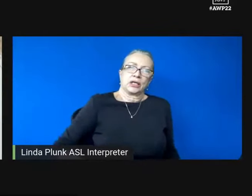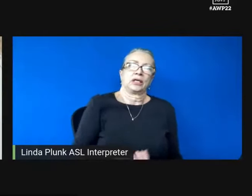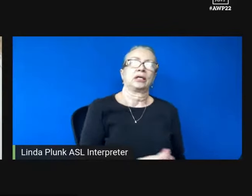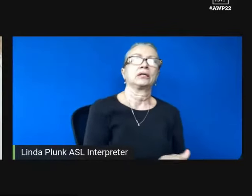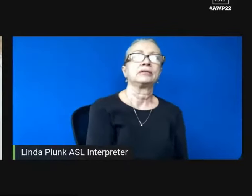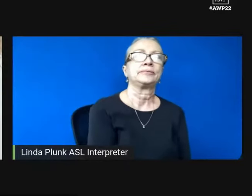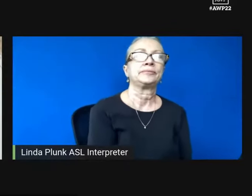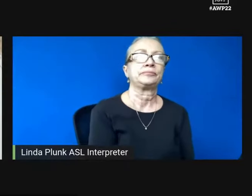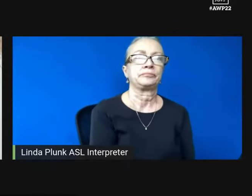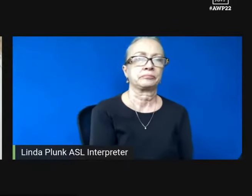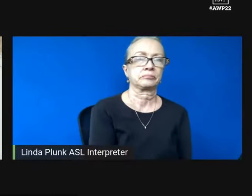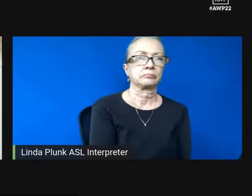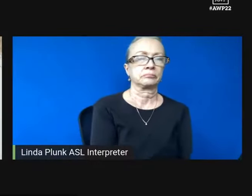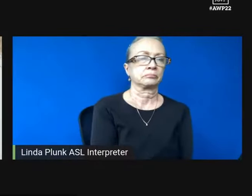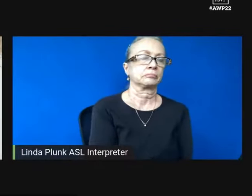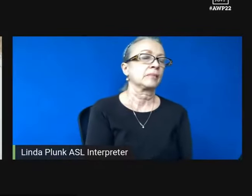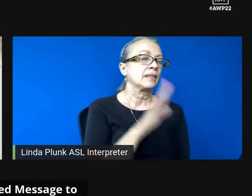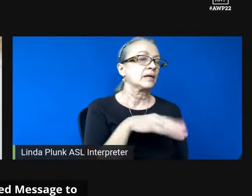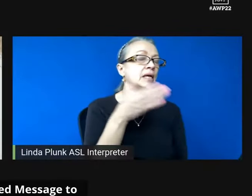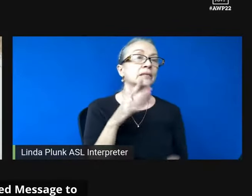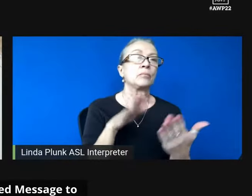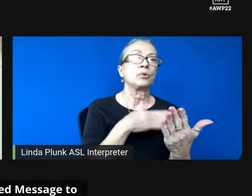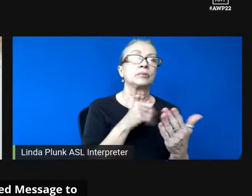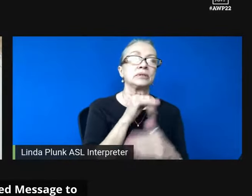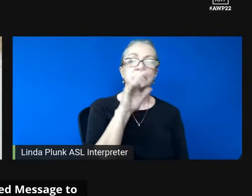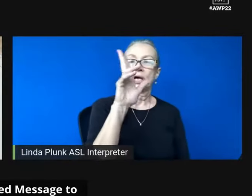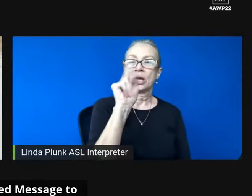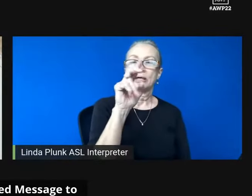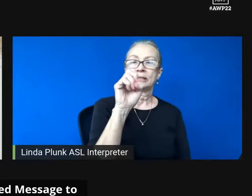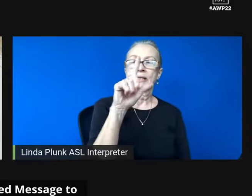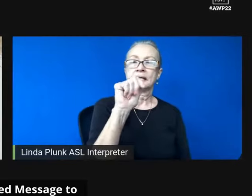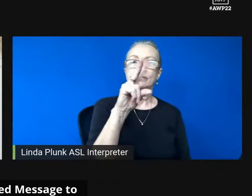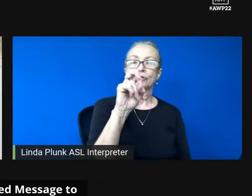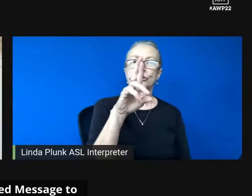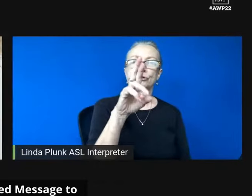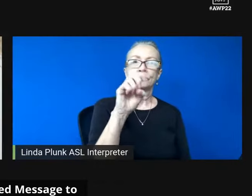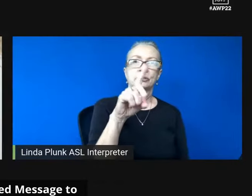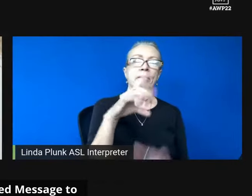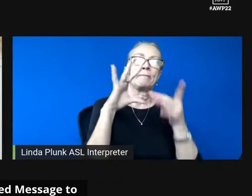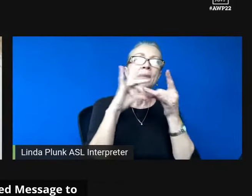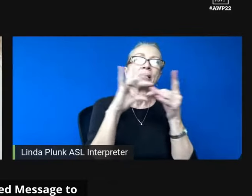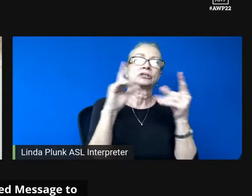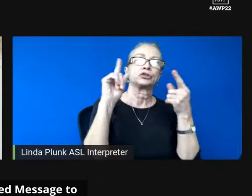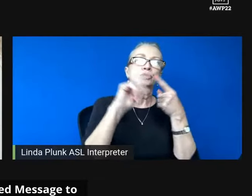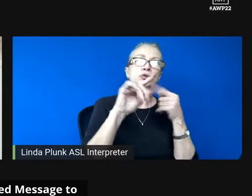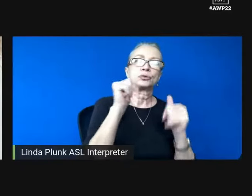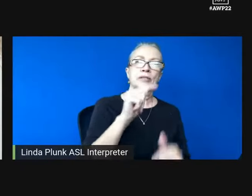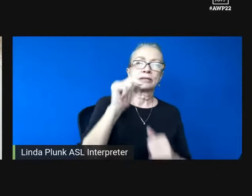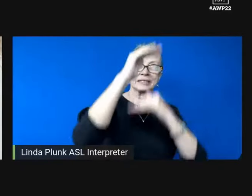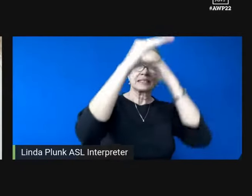This next poem is called Undelivered Message to the Sky, November 9, 2016.